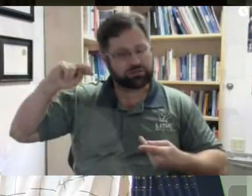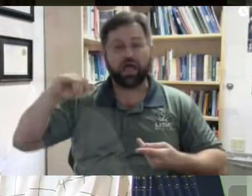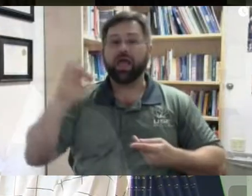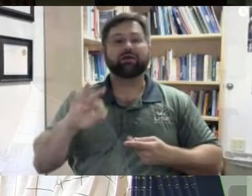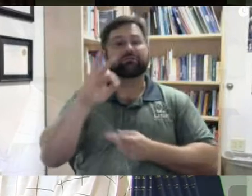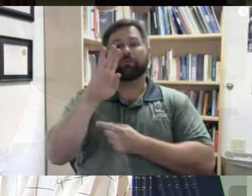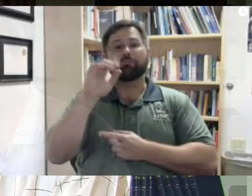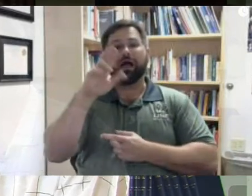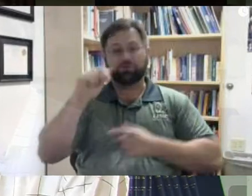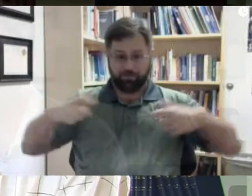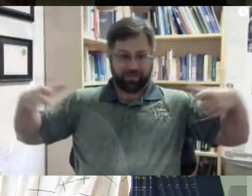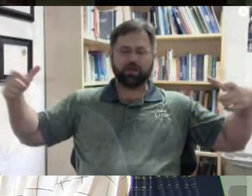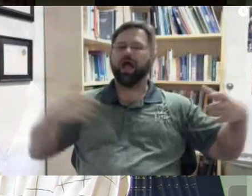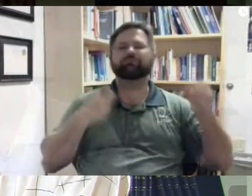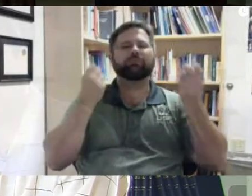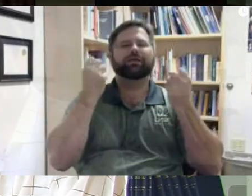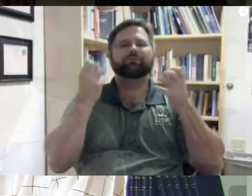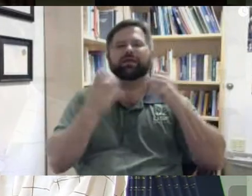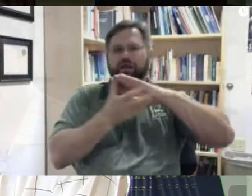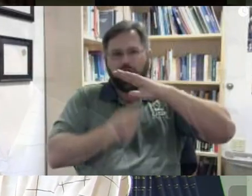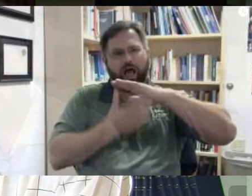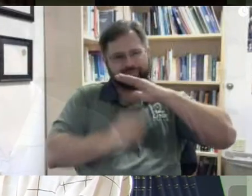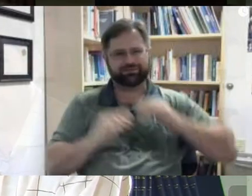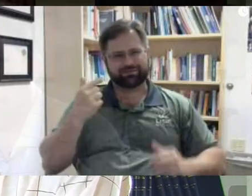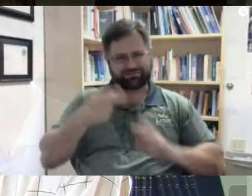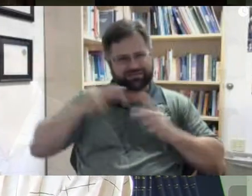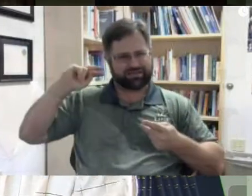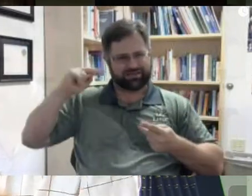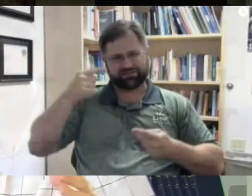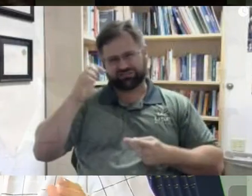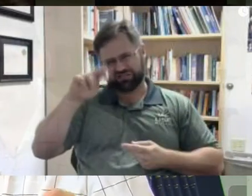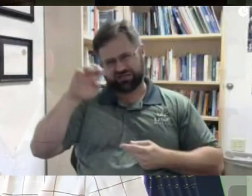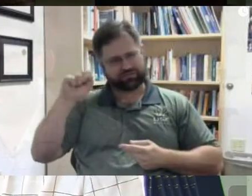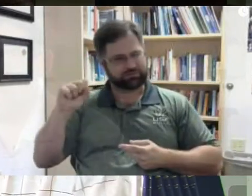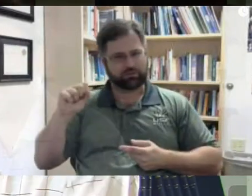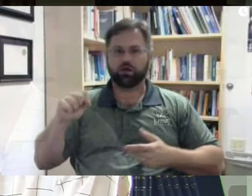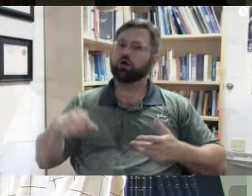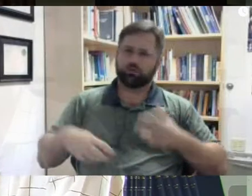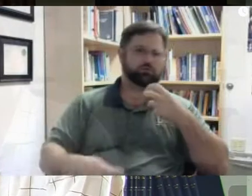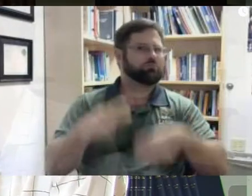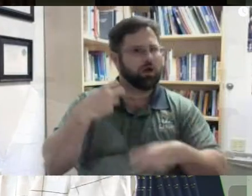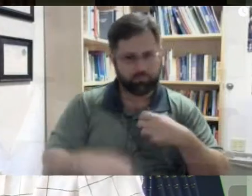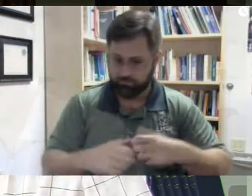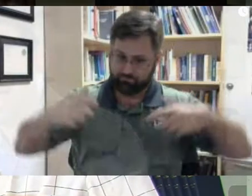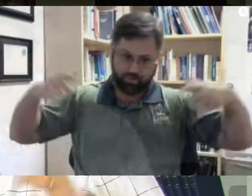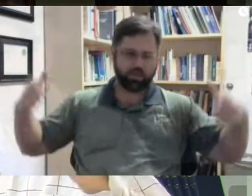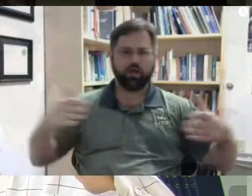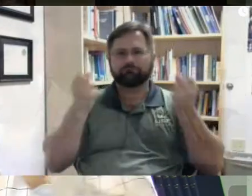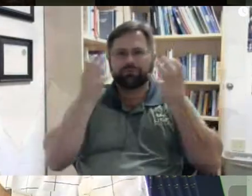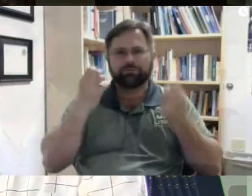has. And that's a tremendously laborious problem for it. They simply can't get around it. And having one cell